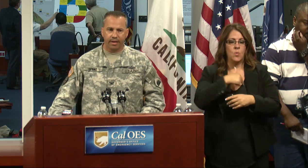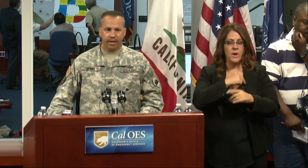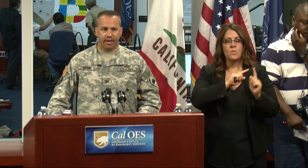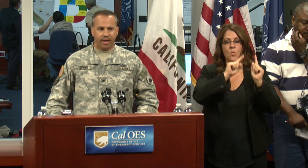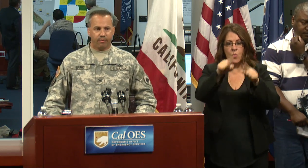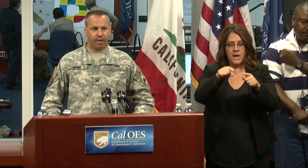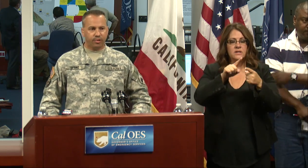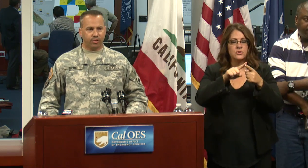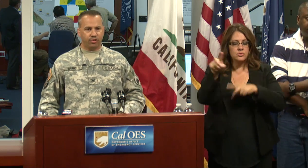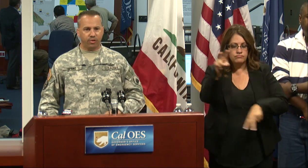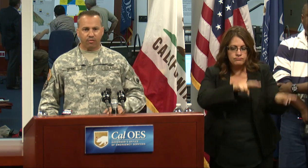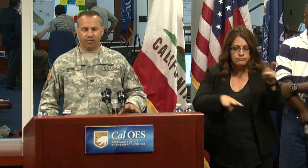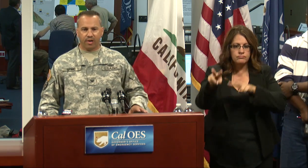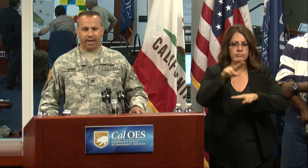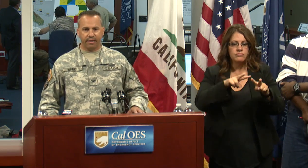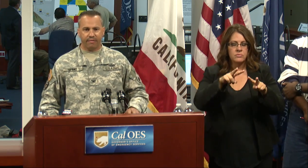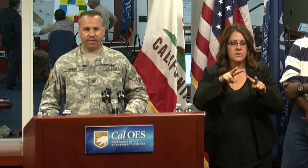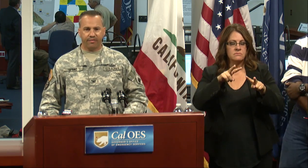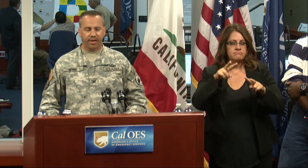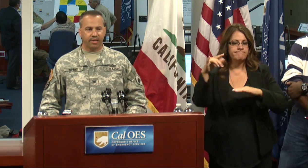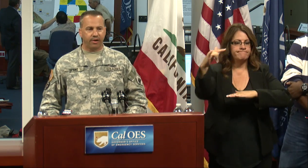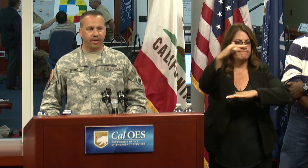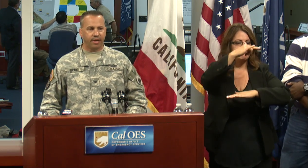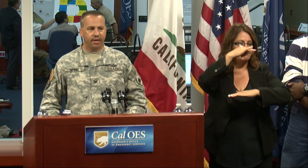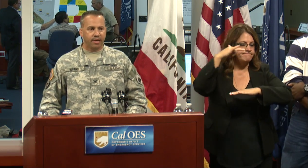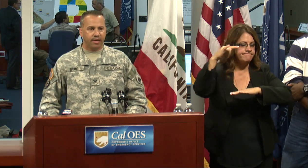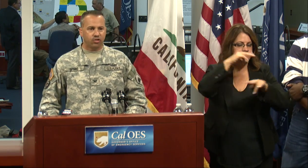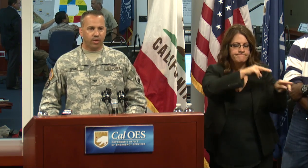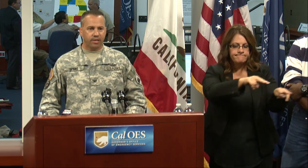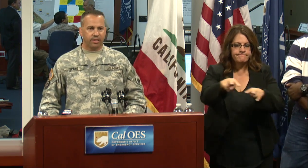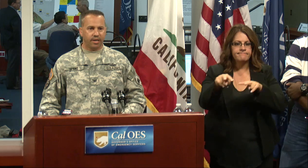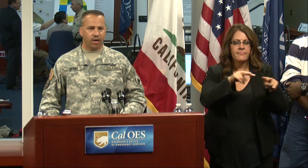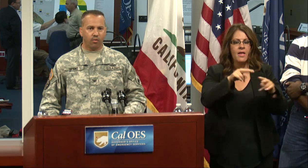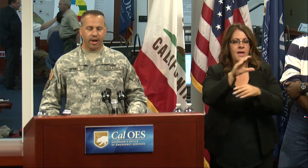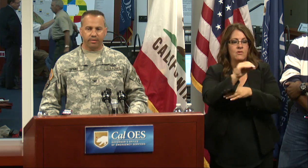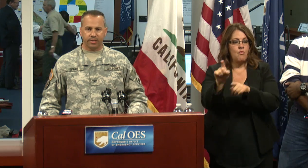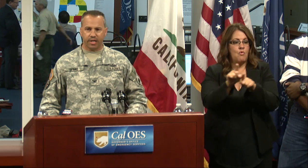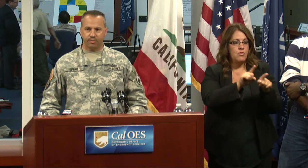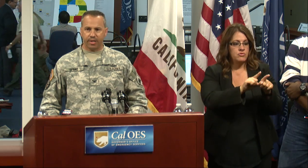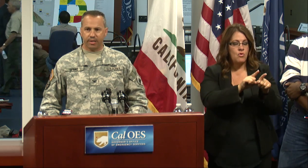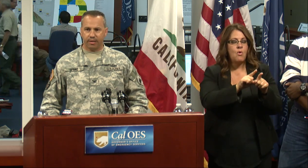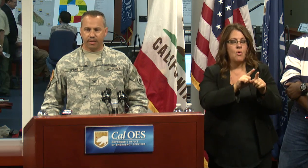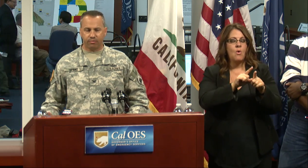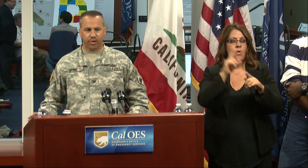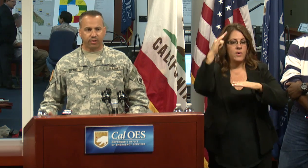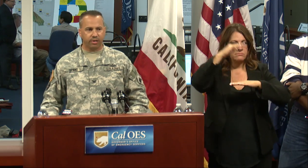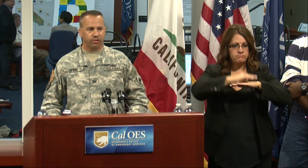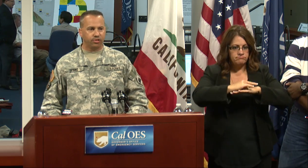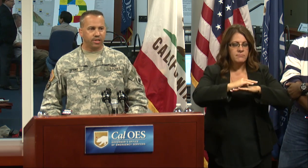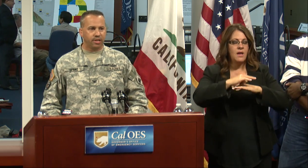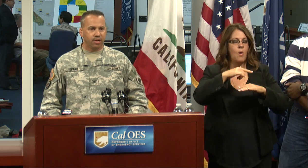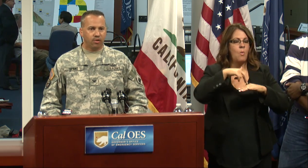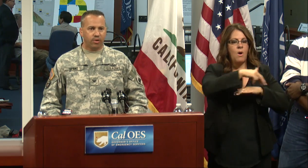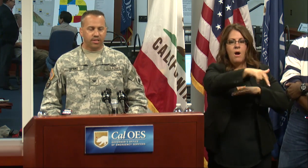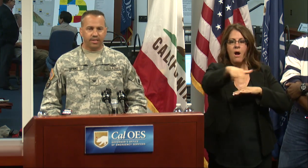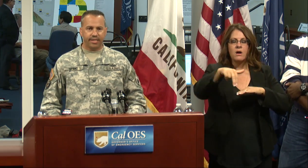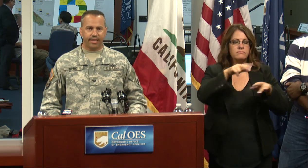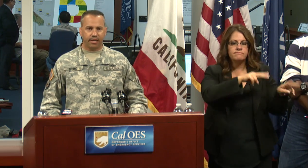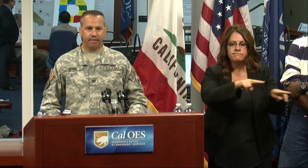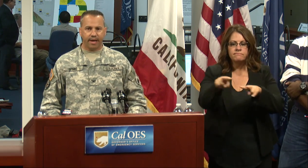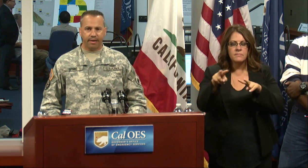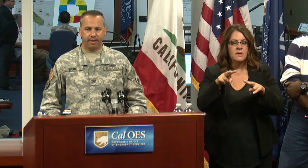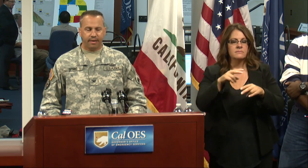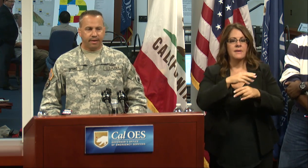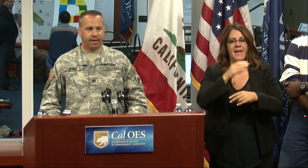area and were able to do an overflight of the affected area as well as a ground assessment. Director Ghilarducci went into